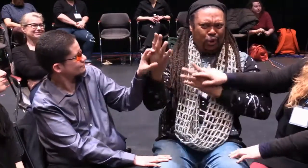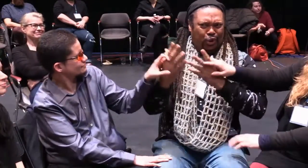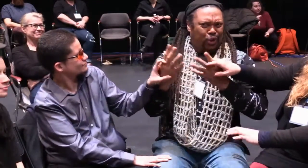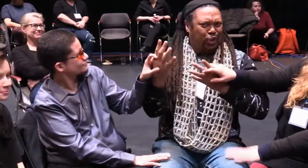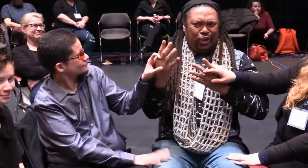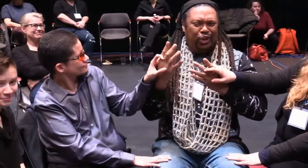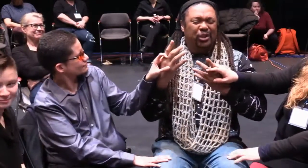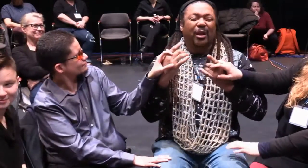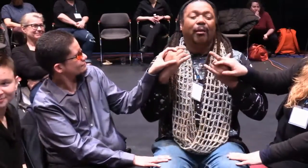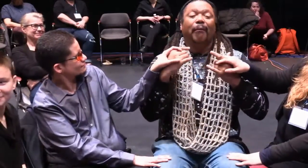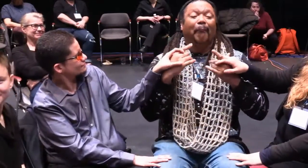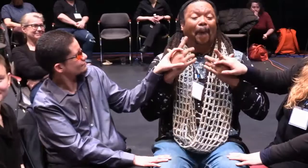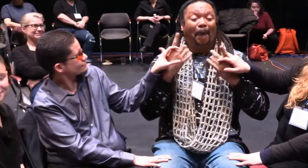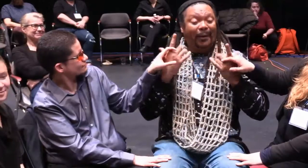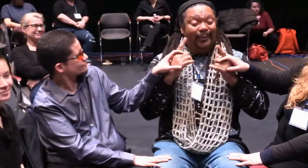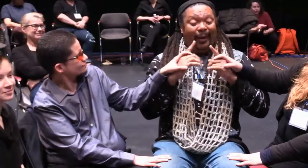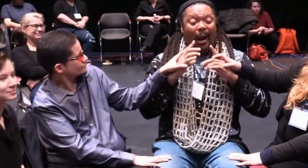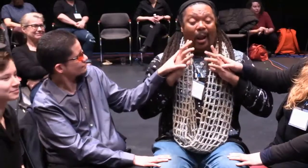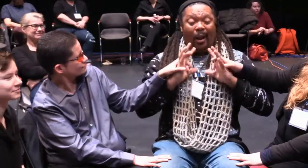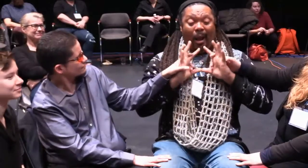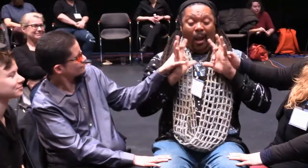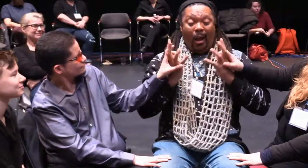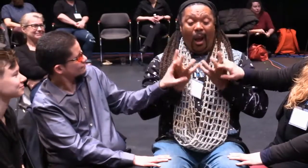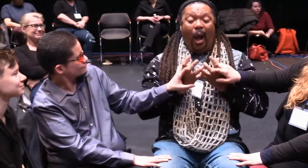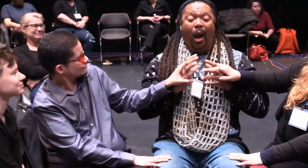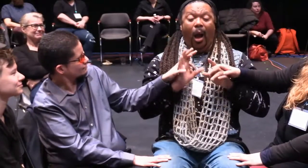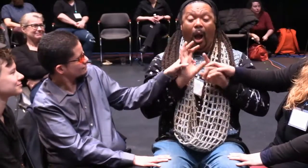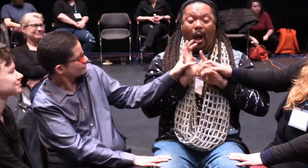Is it their problem or my problem?